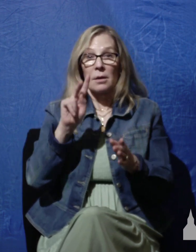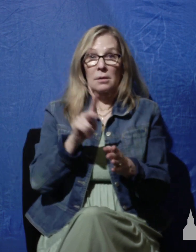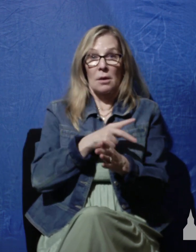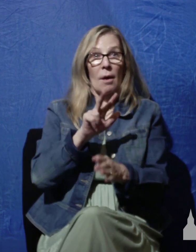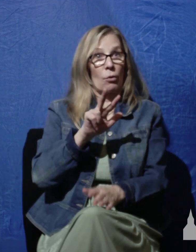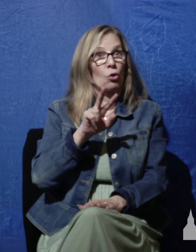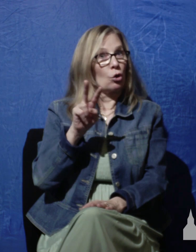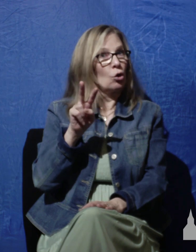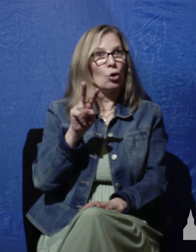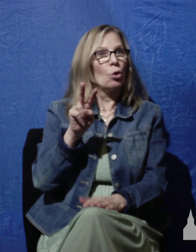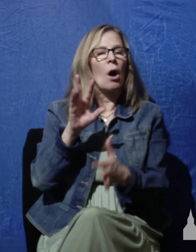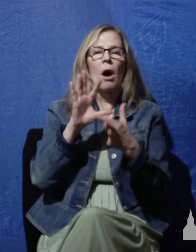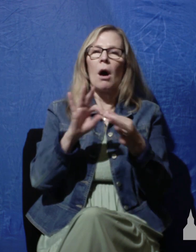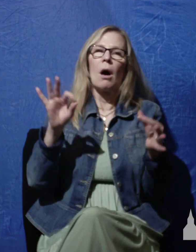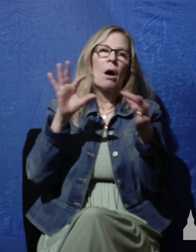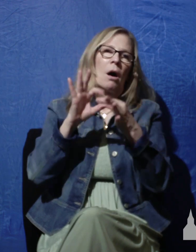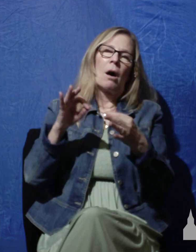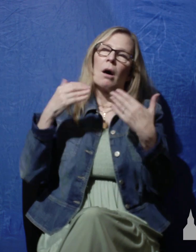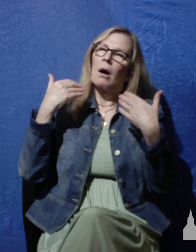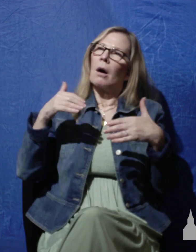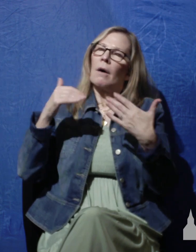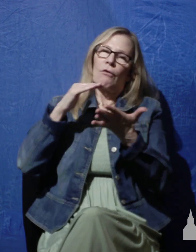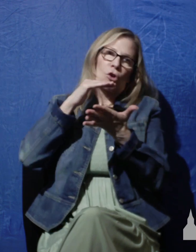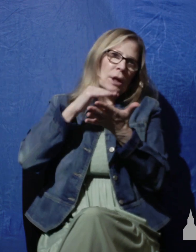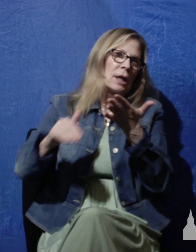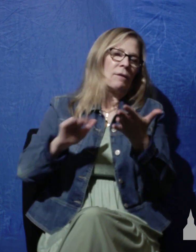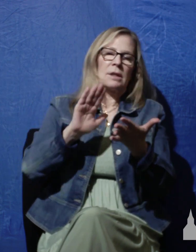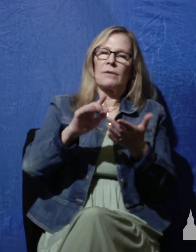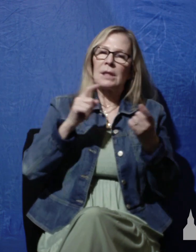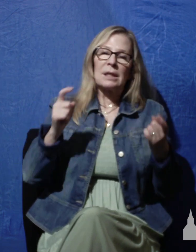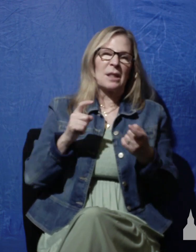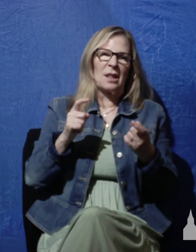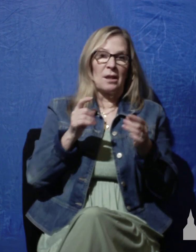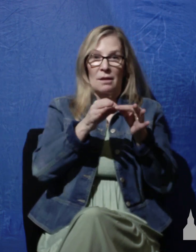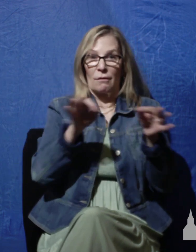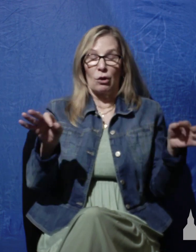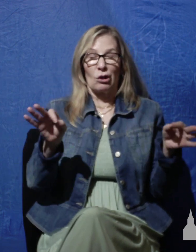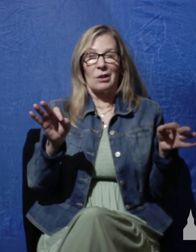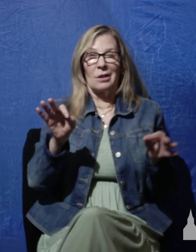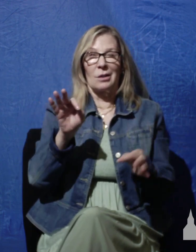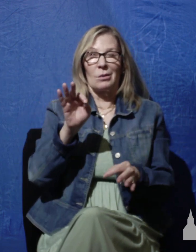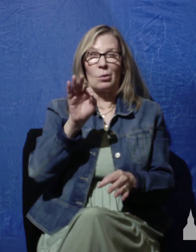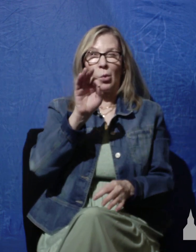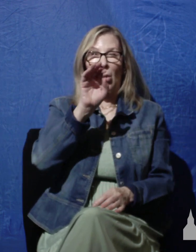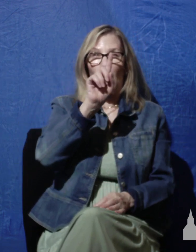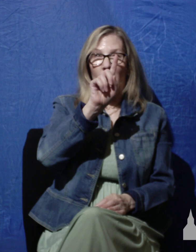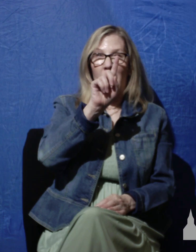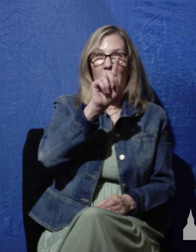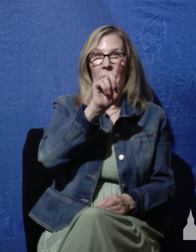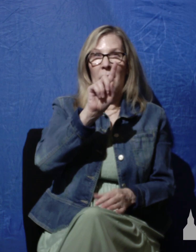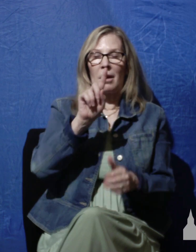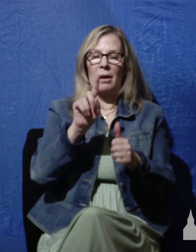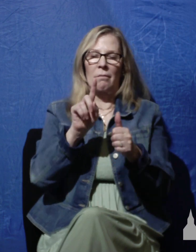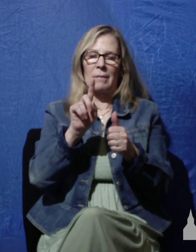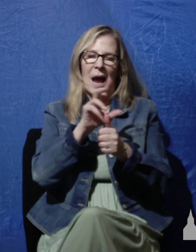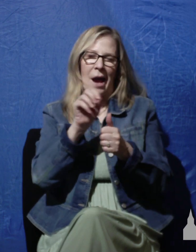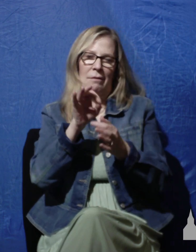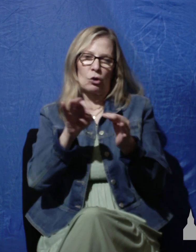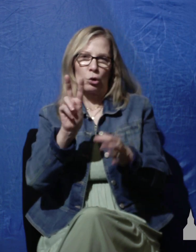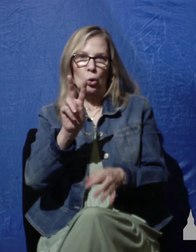of the forgiveness of his sin. He says in verse 1 and the first part of verse 2, how blessed is he